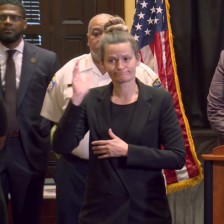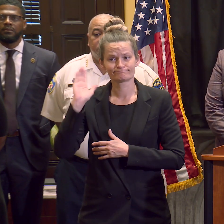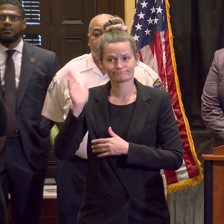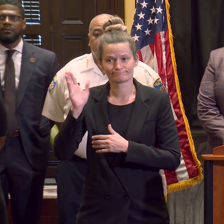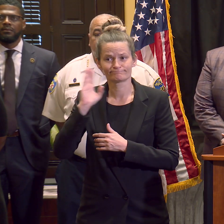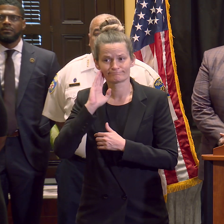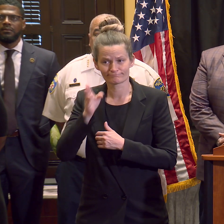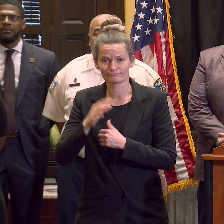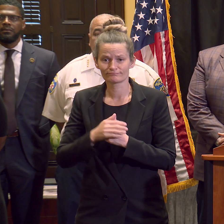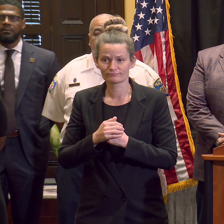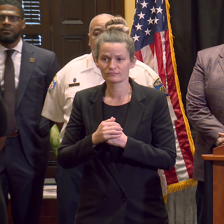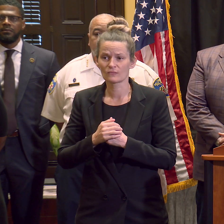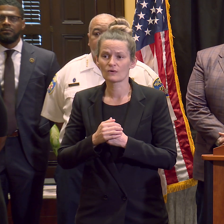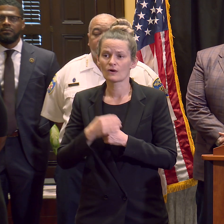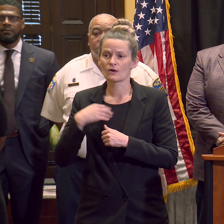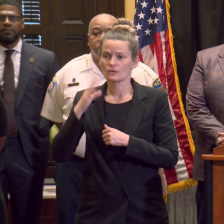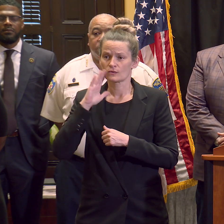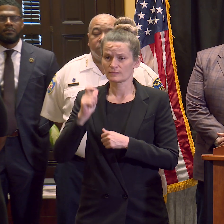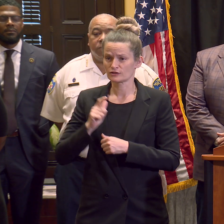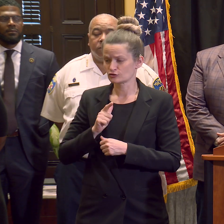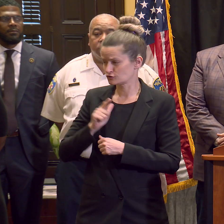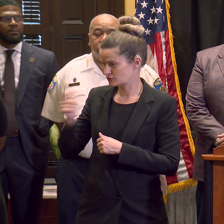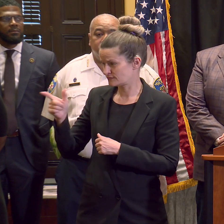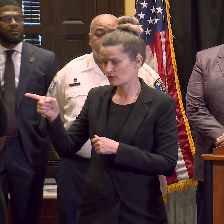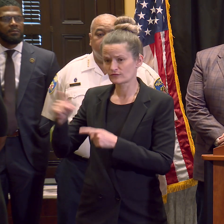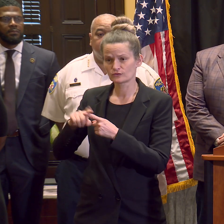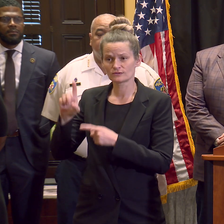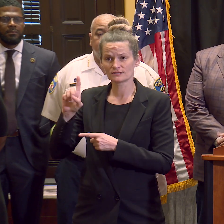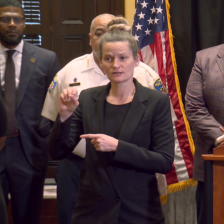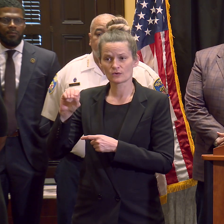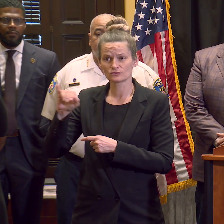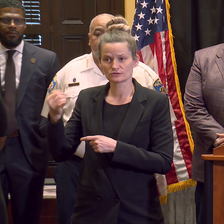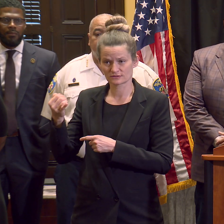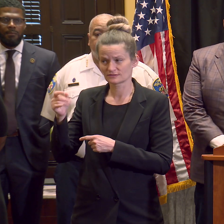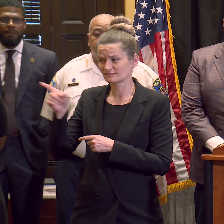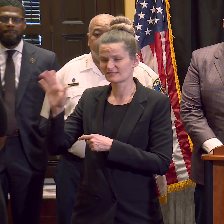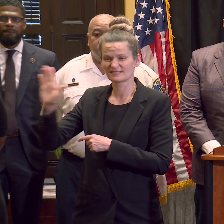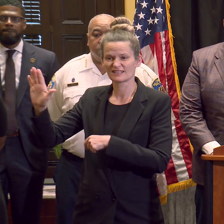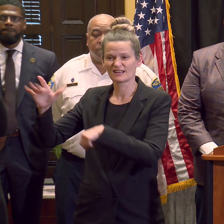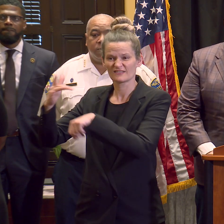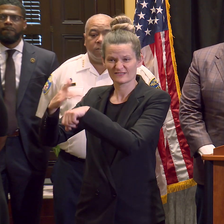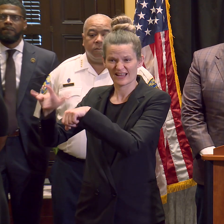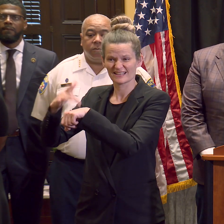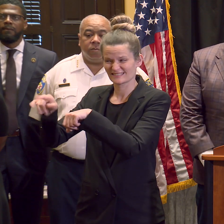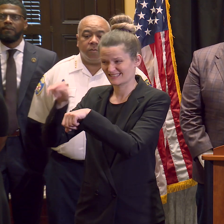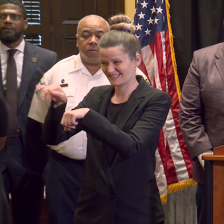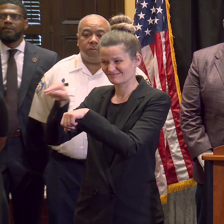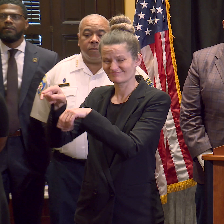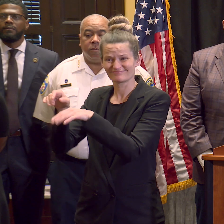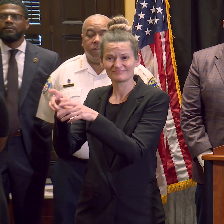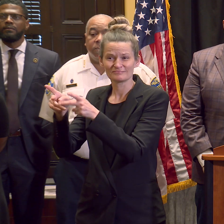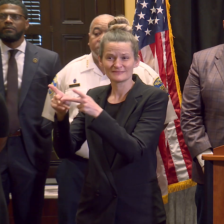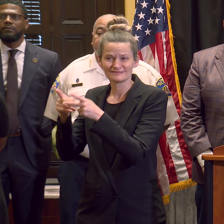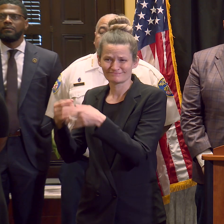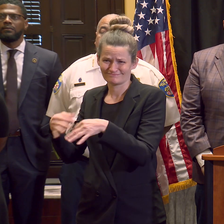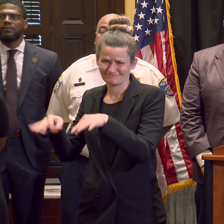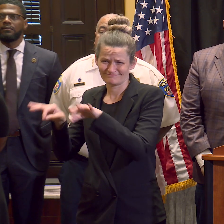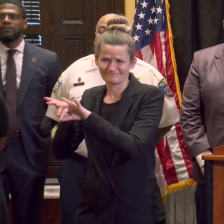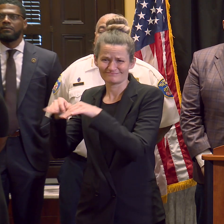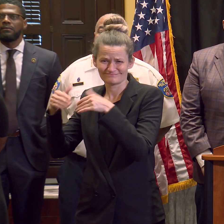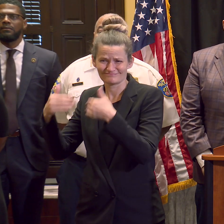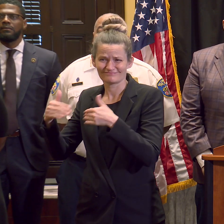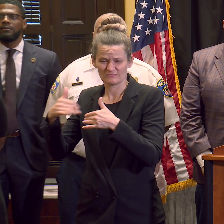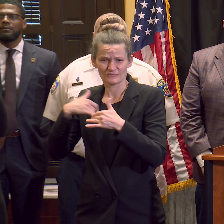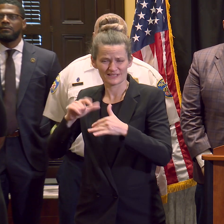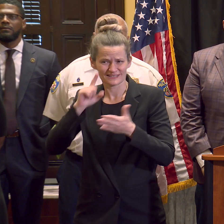in February, it created a vacancy in a key position in our administration. We then embarked on an intense and